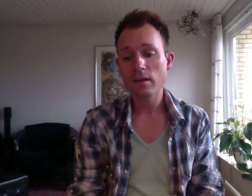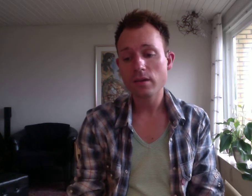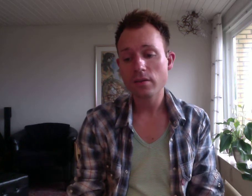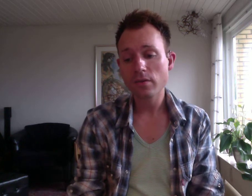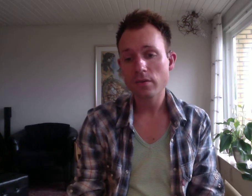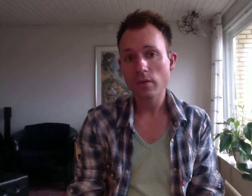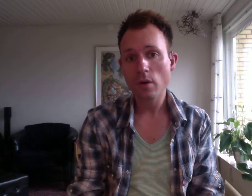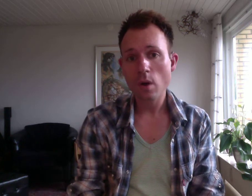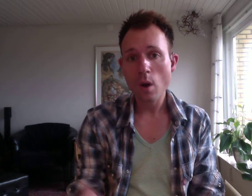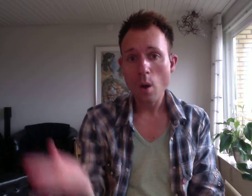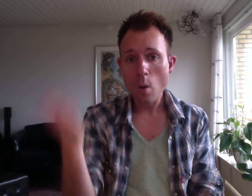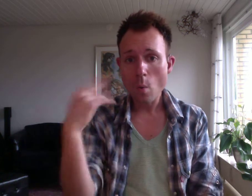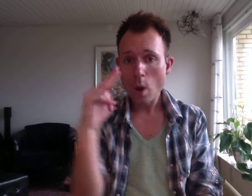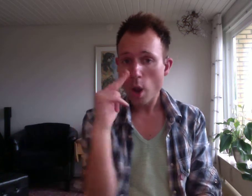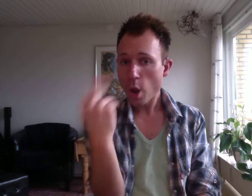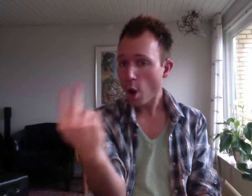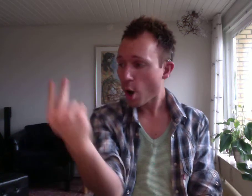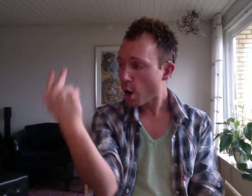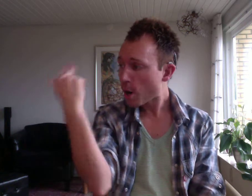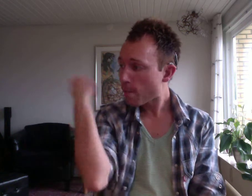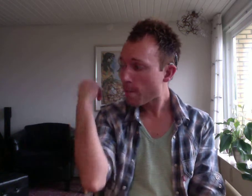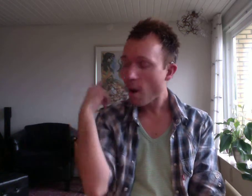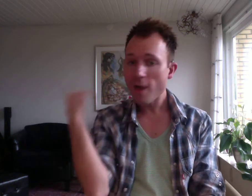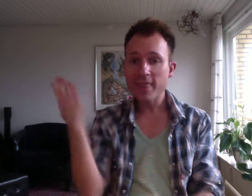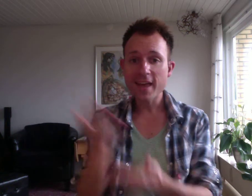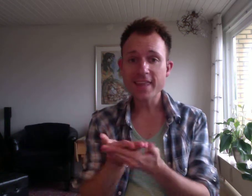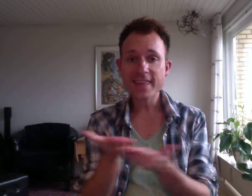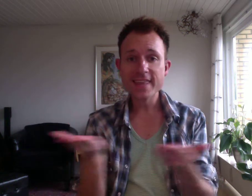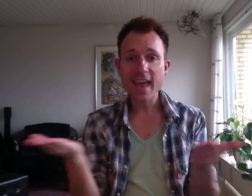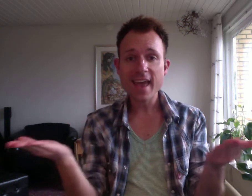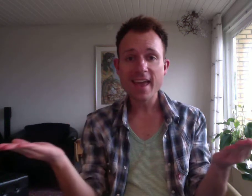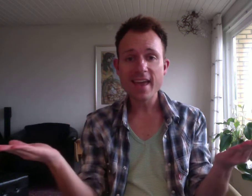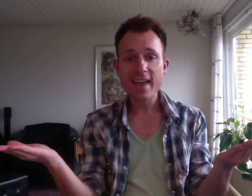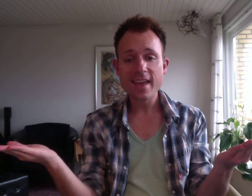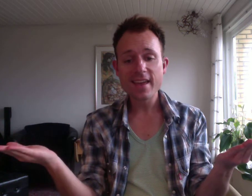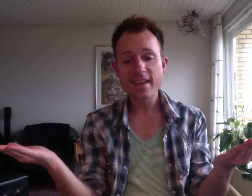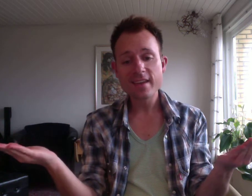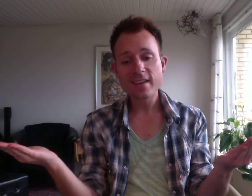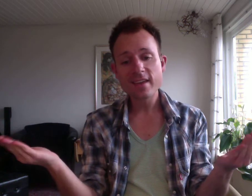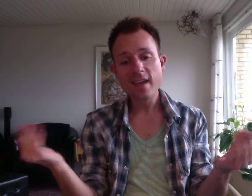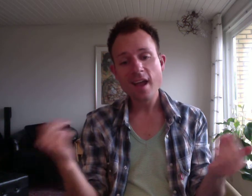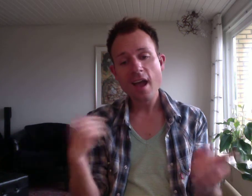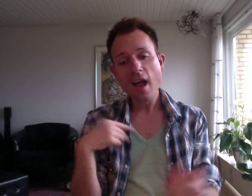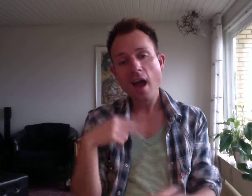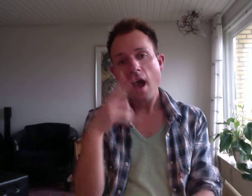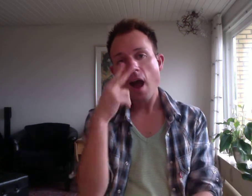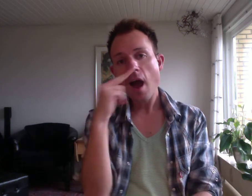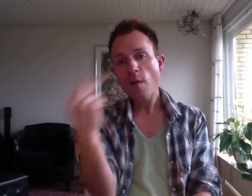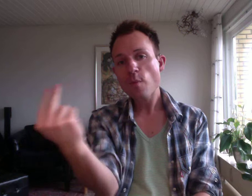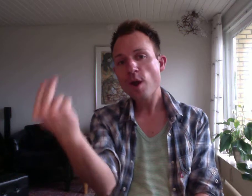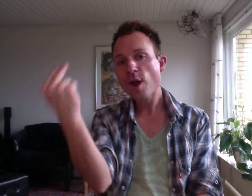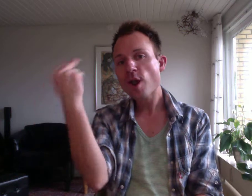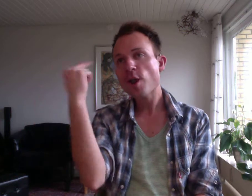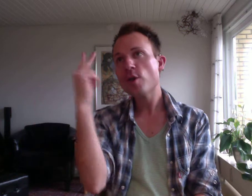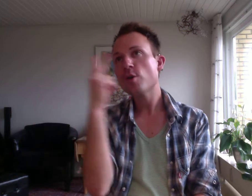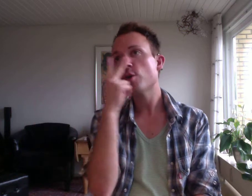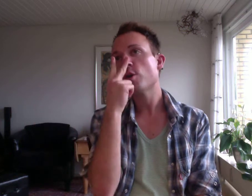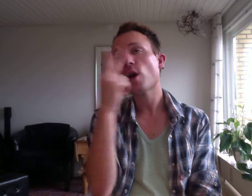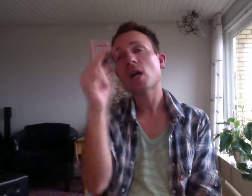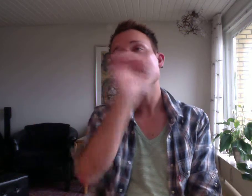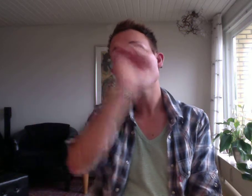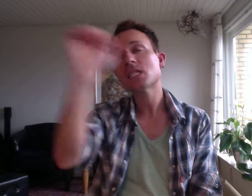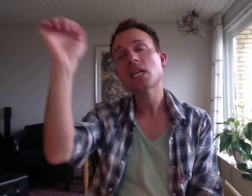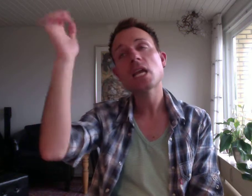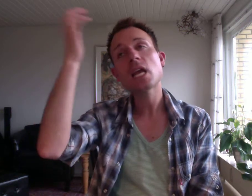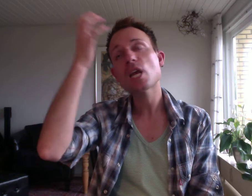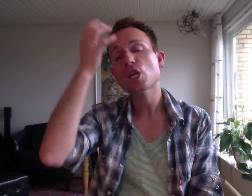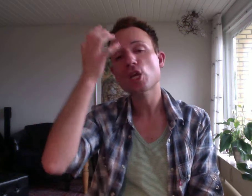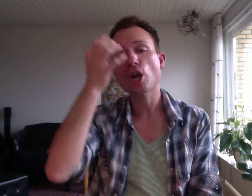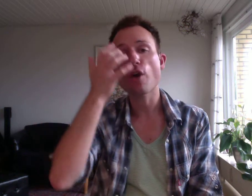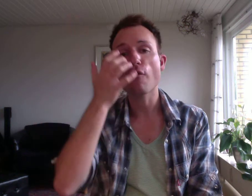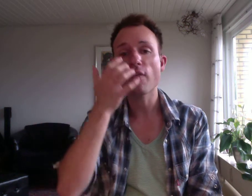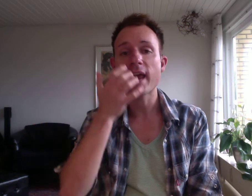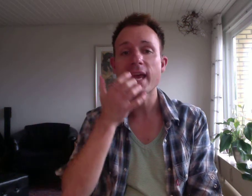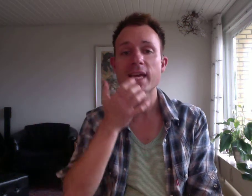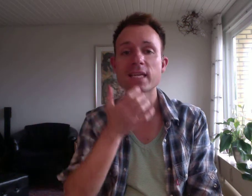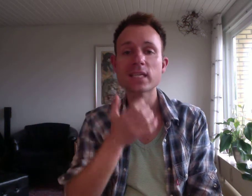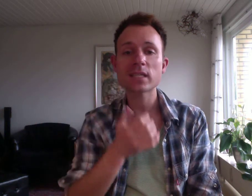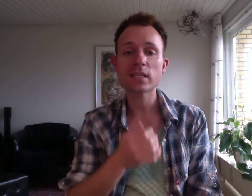When I look back on these days I'll look and see your face